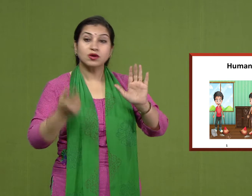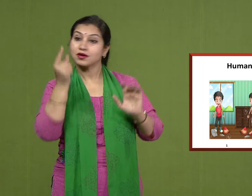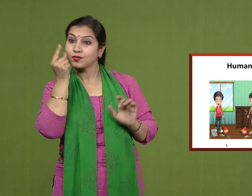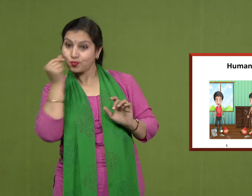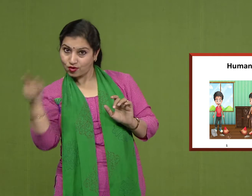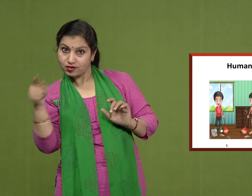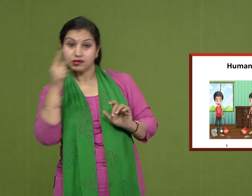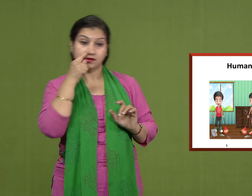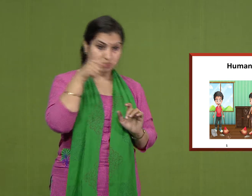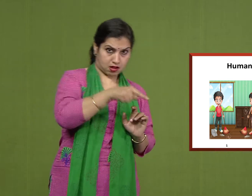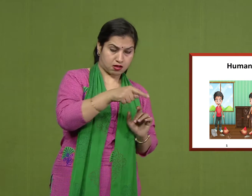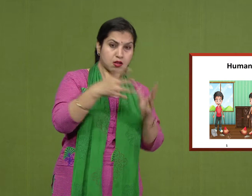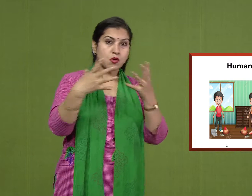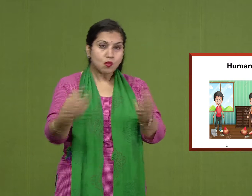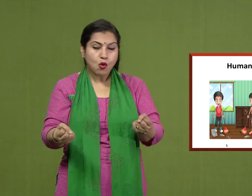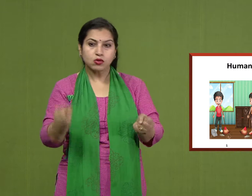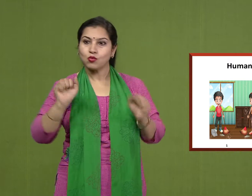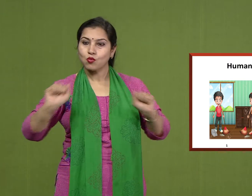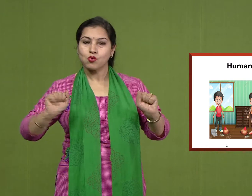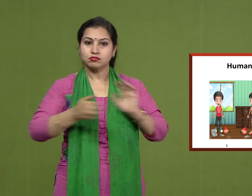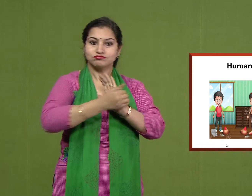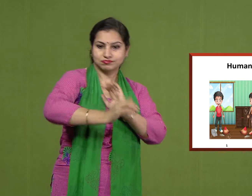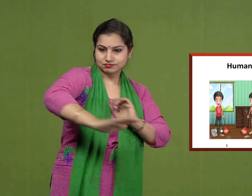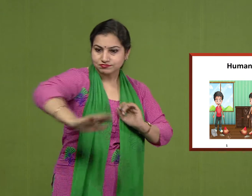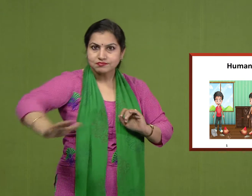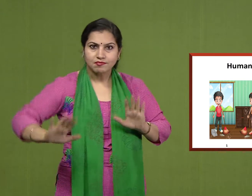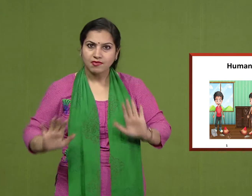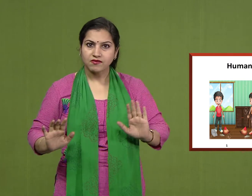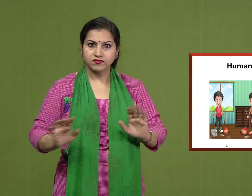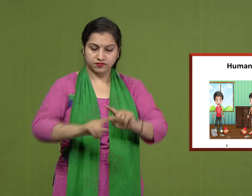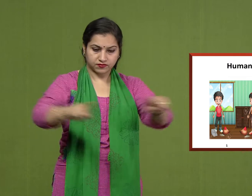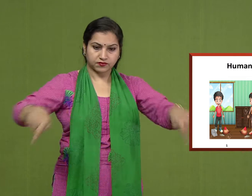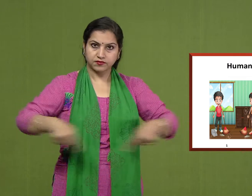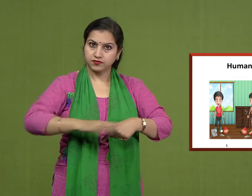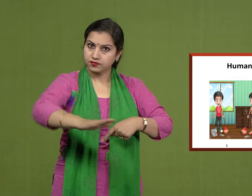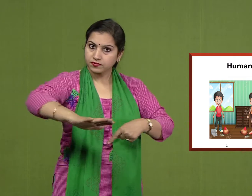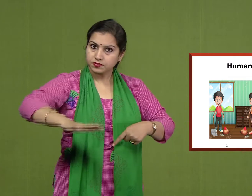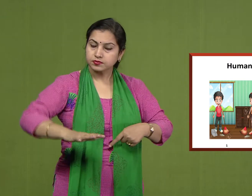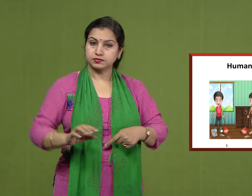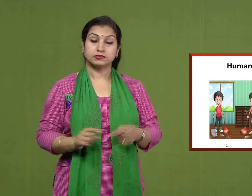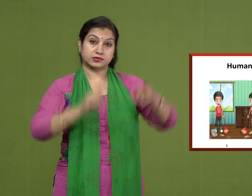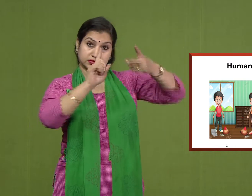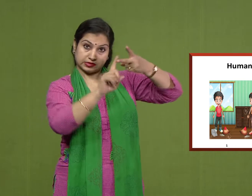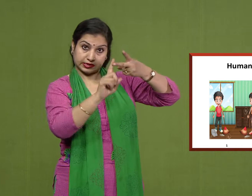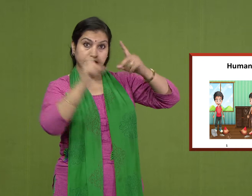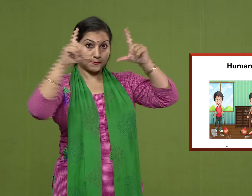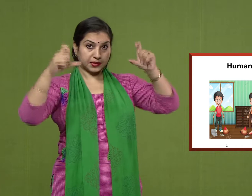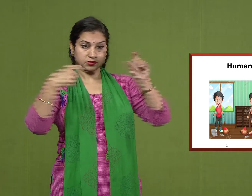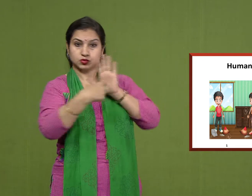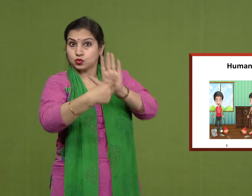boy and girl have the required skill to do the mopping of the floor. In the second picture it shows